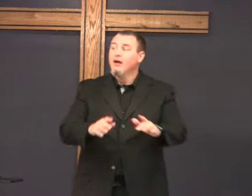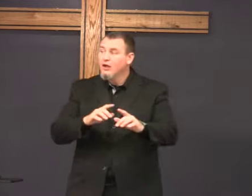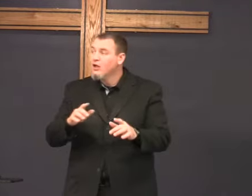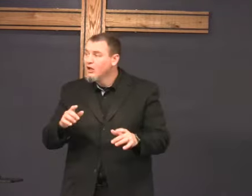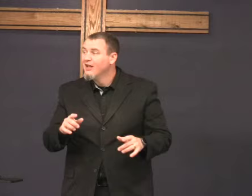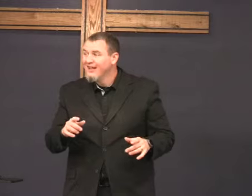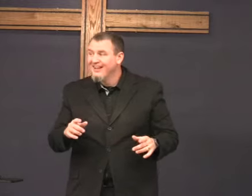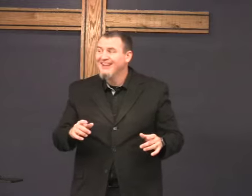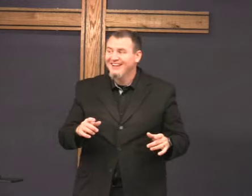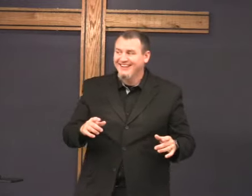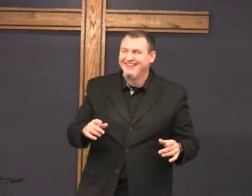fake